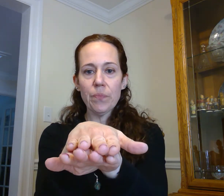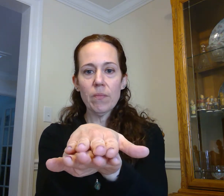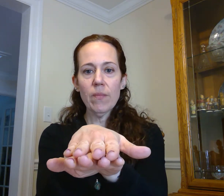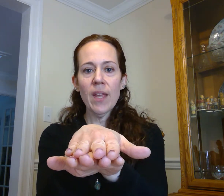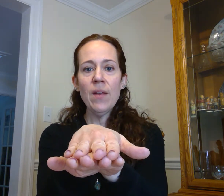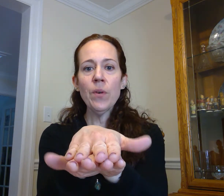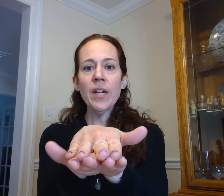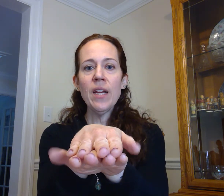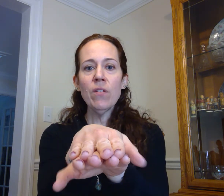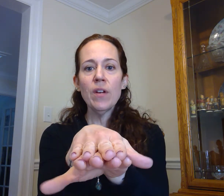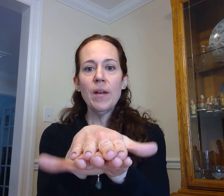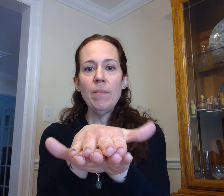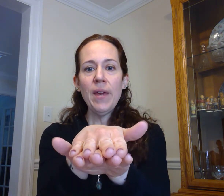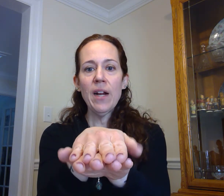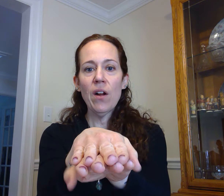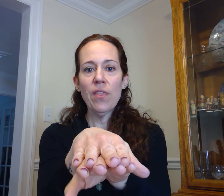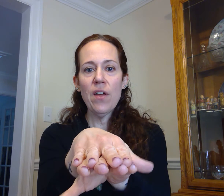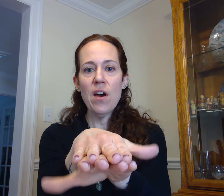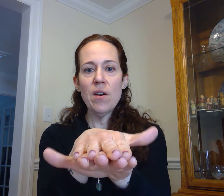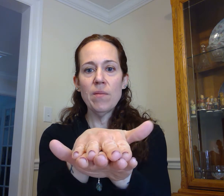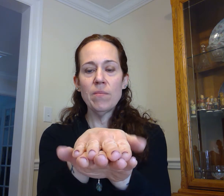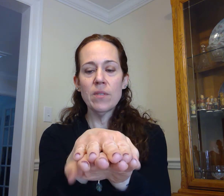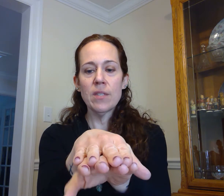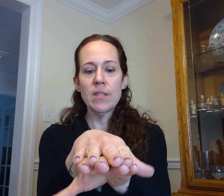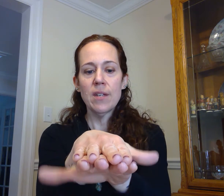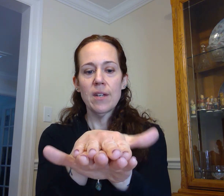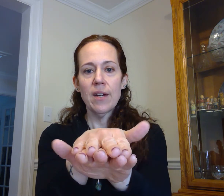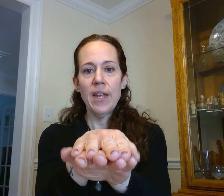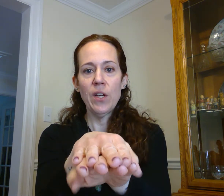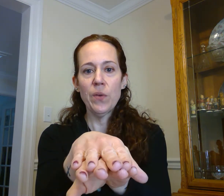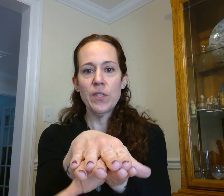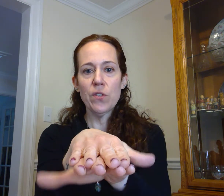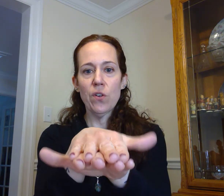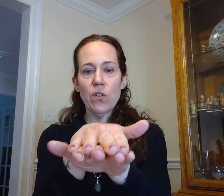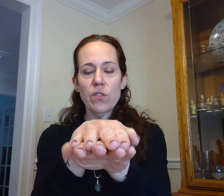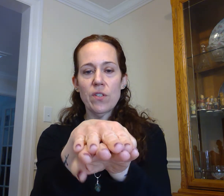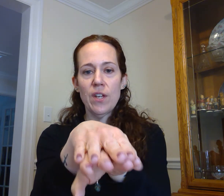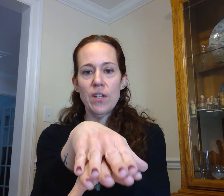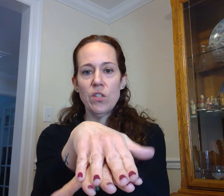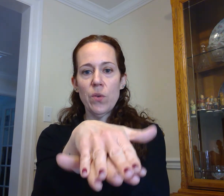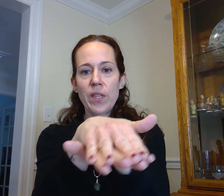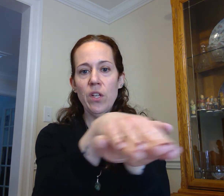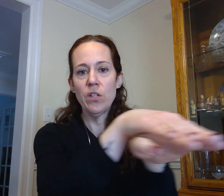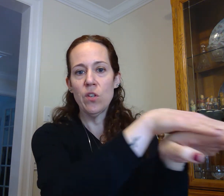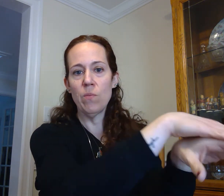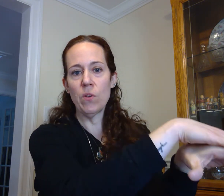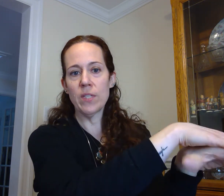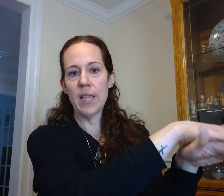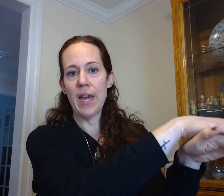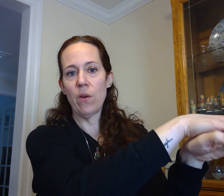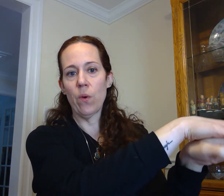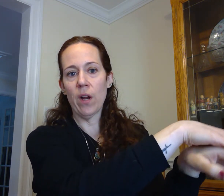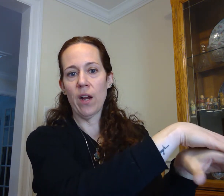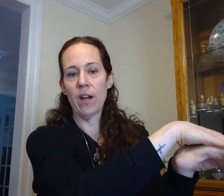we're gonna make our thumbs kind of go in circles so it looks almost like we're